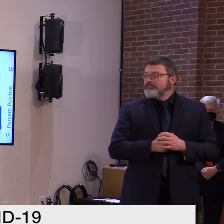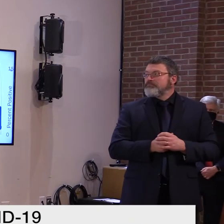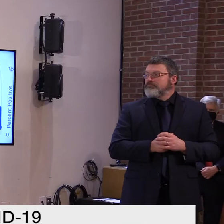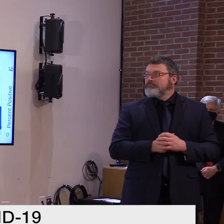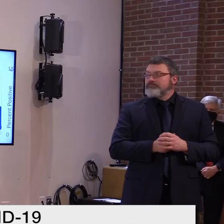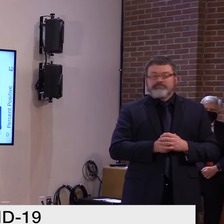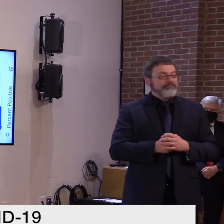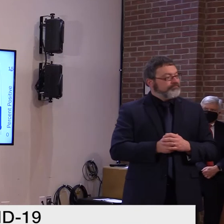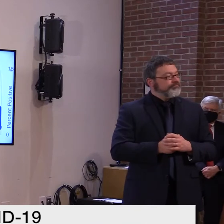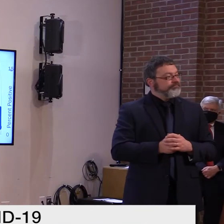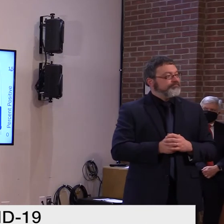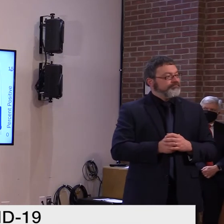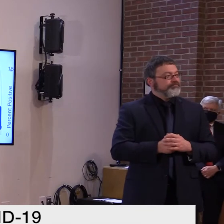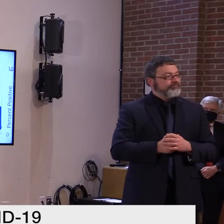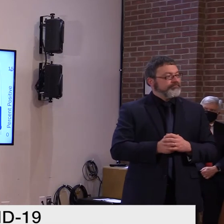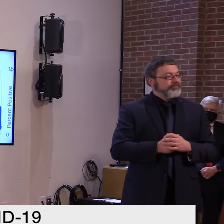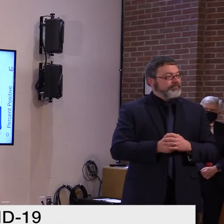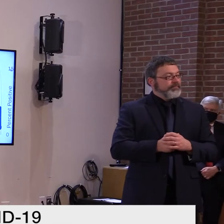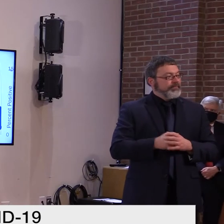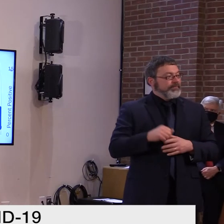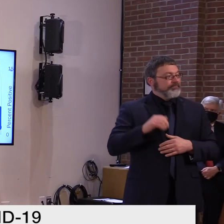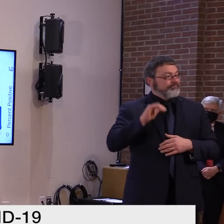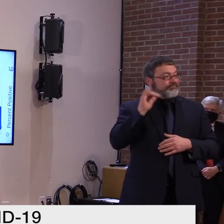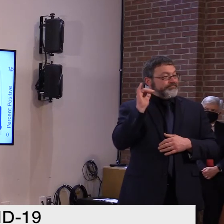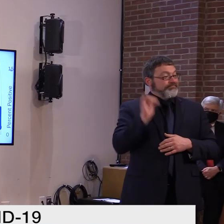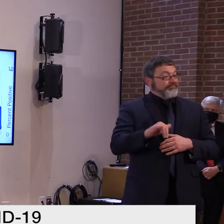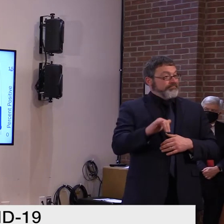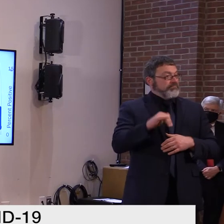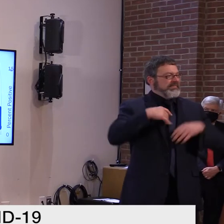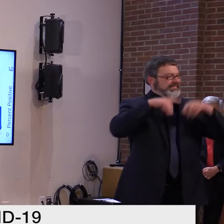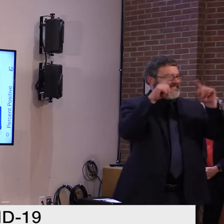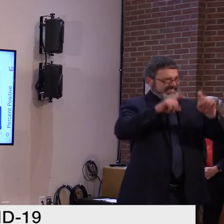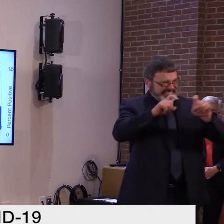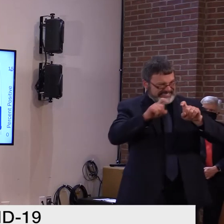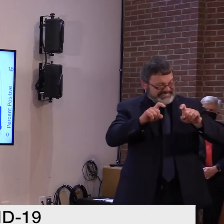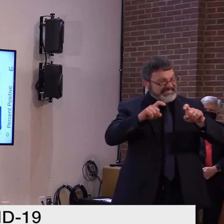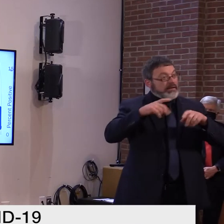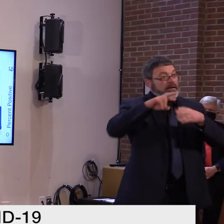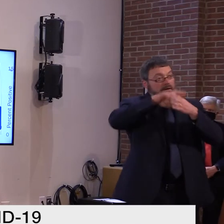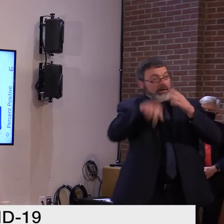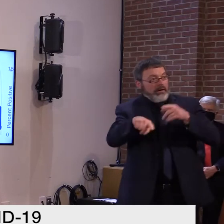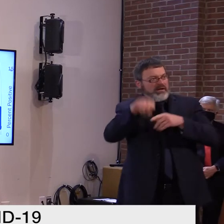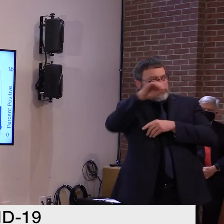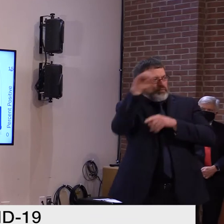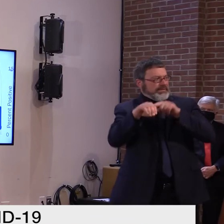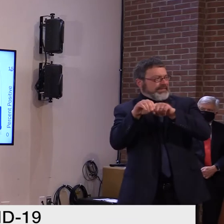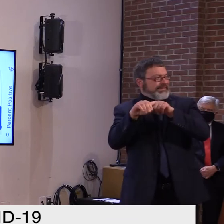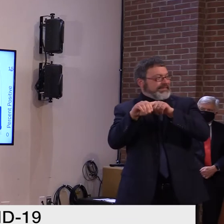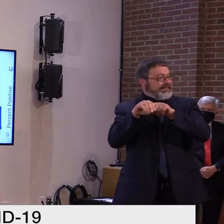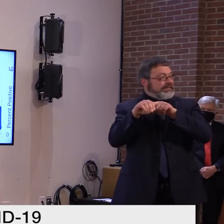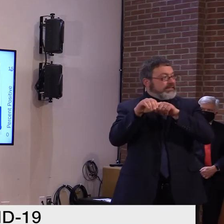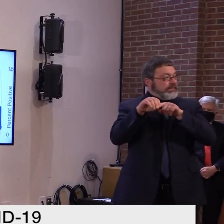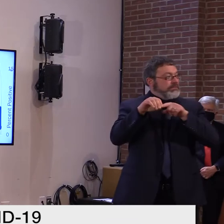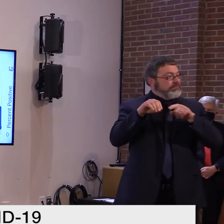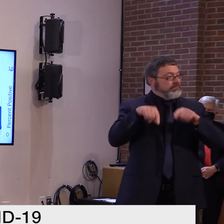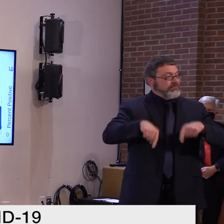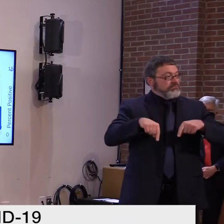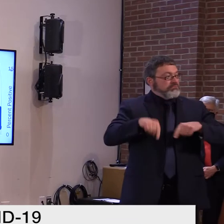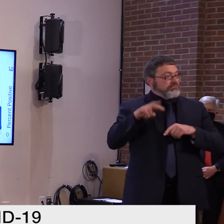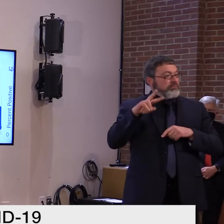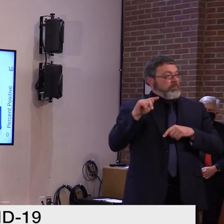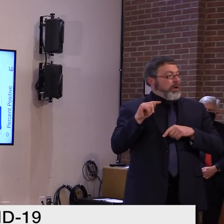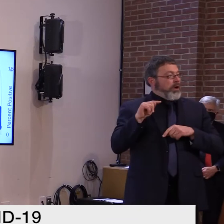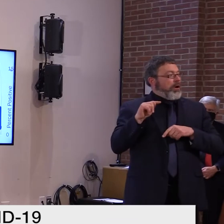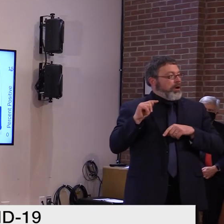The percent positivity rate, we have continued to be noteworthy in the country regarding how we are doing.